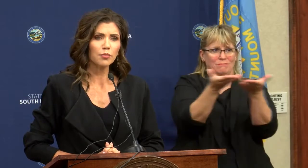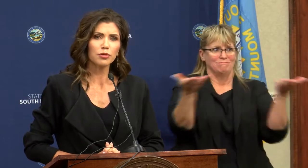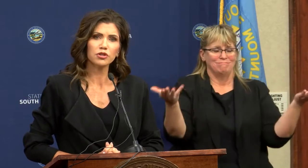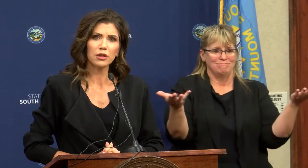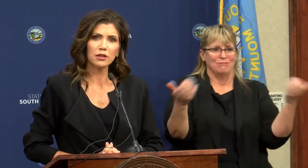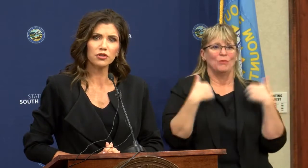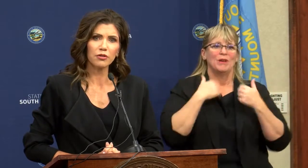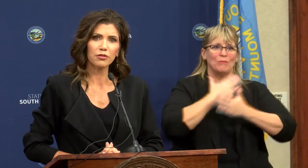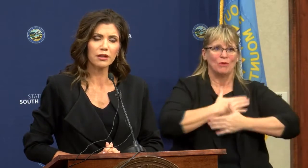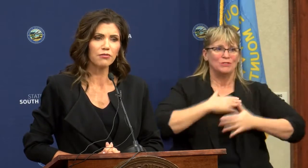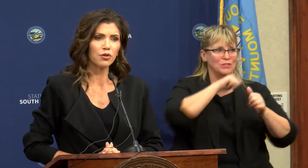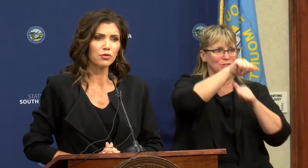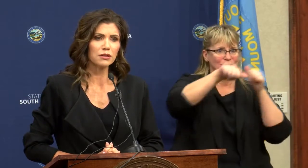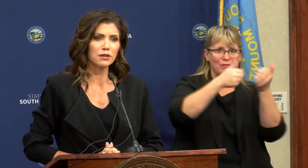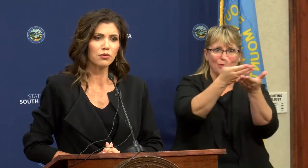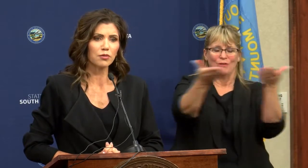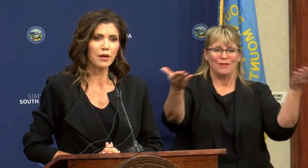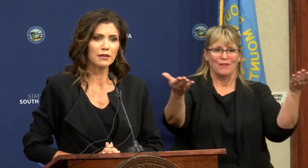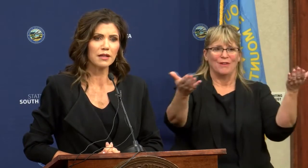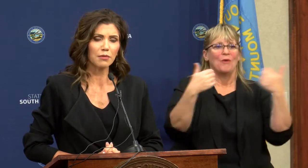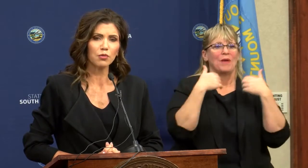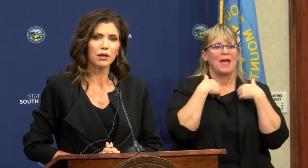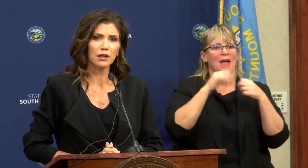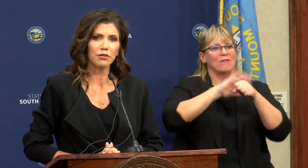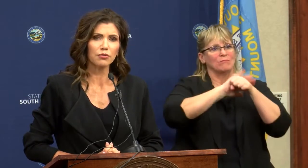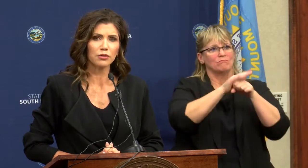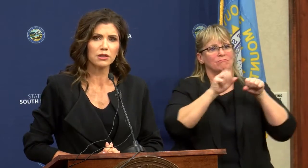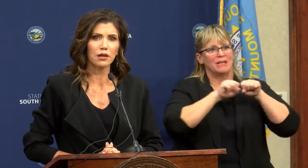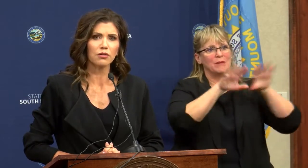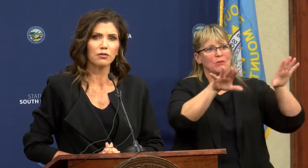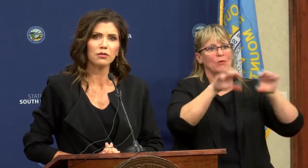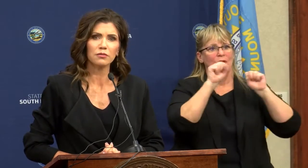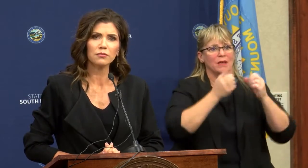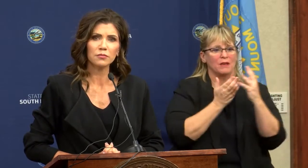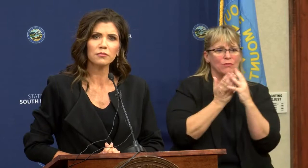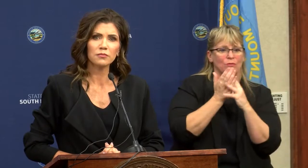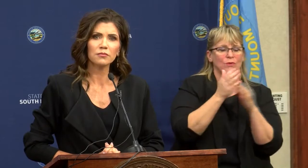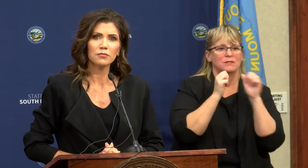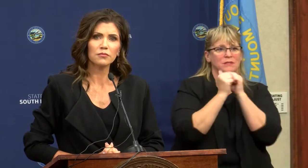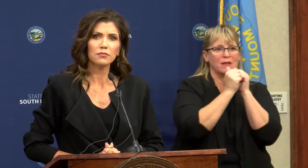and we all appreciate each other. And even though we're dealing with a pandemic, we can get through it together.